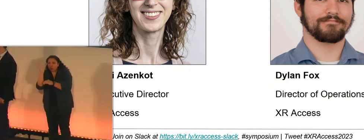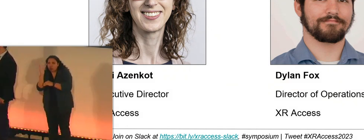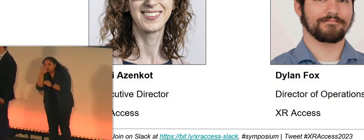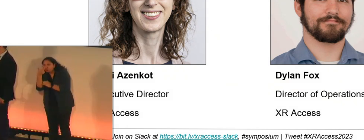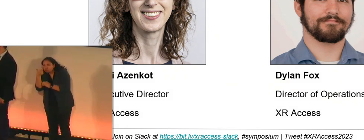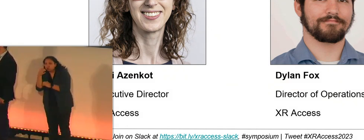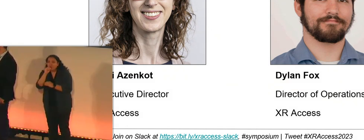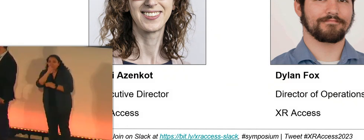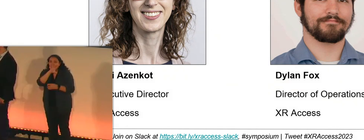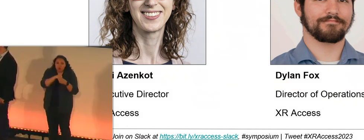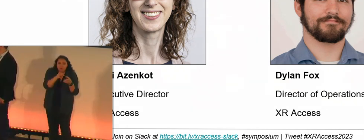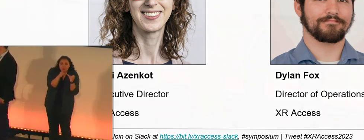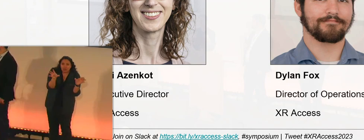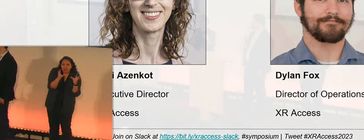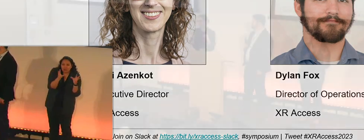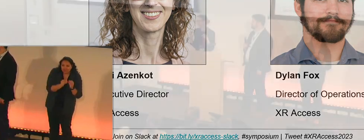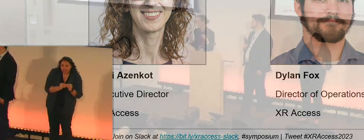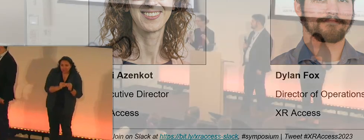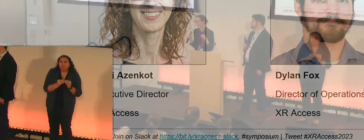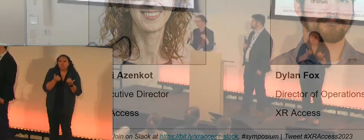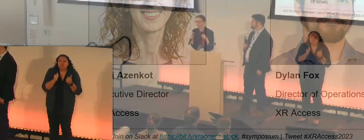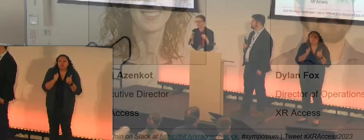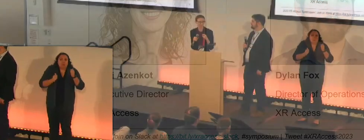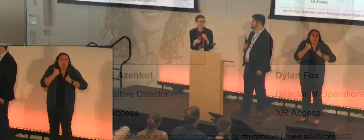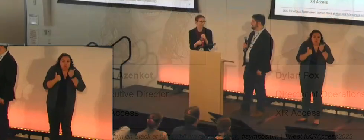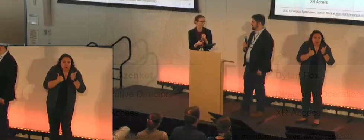let's be proactive instead of reactive.